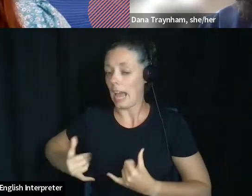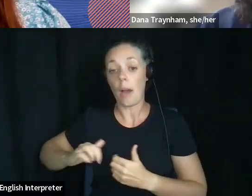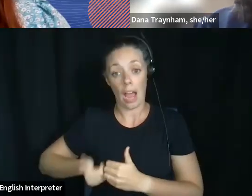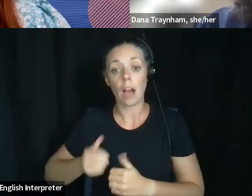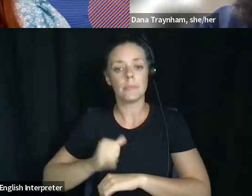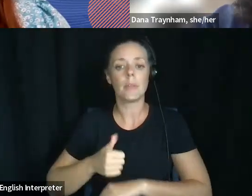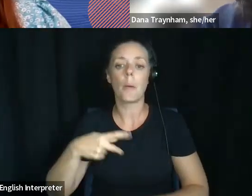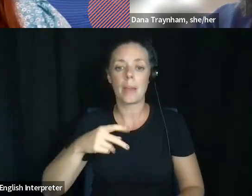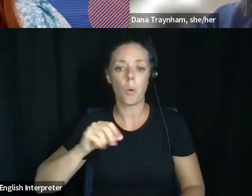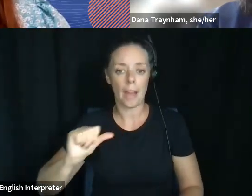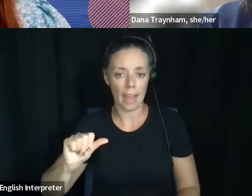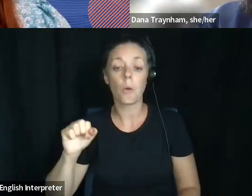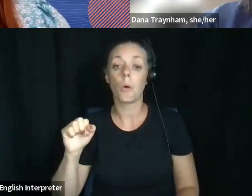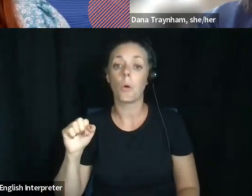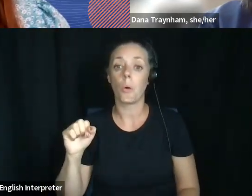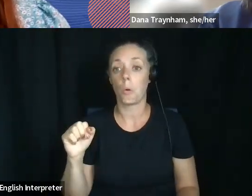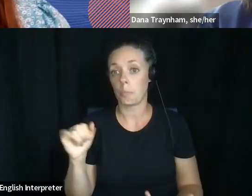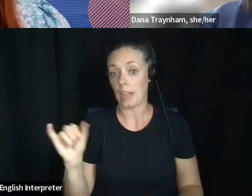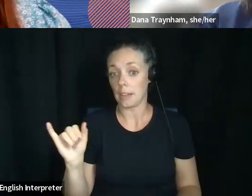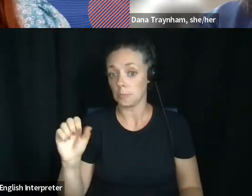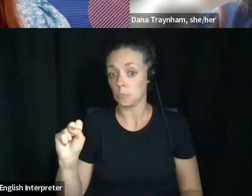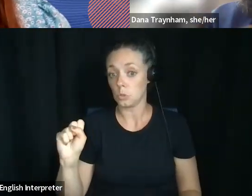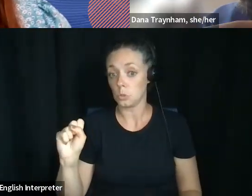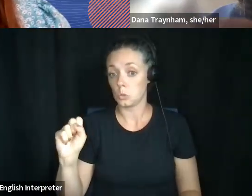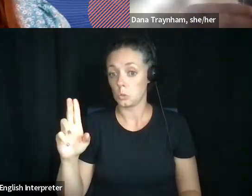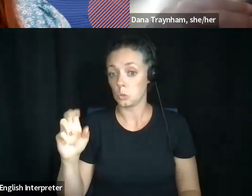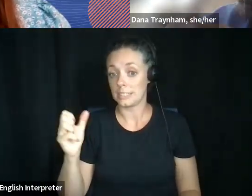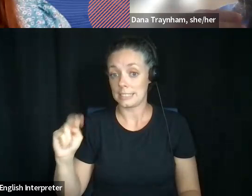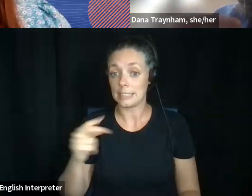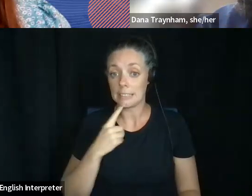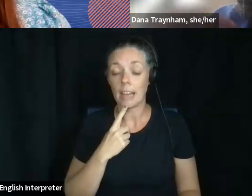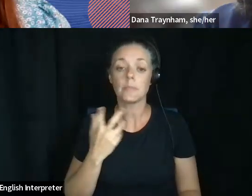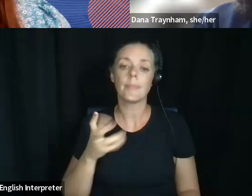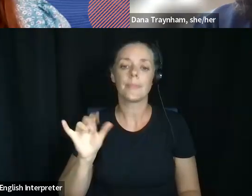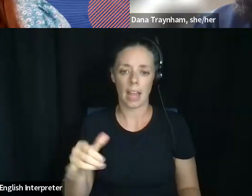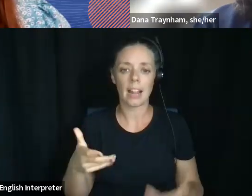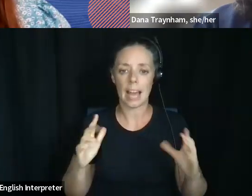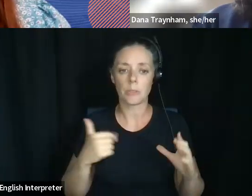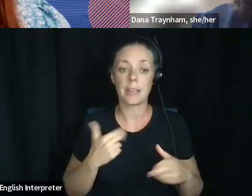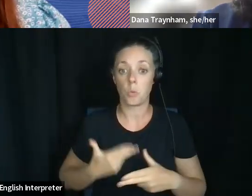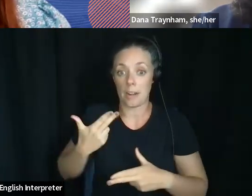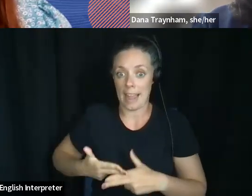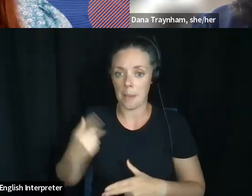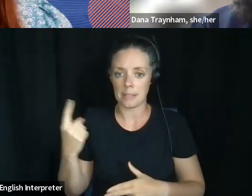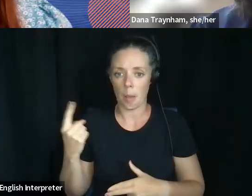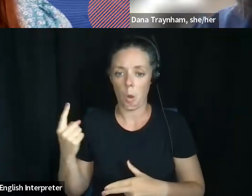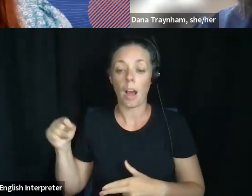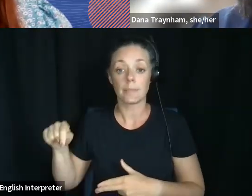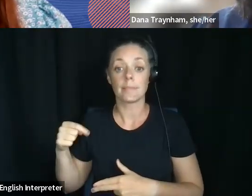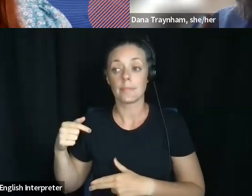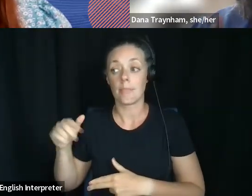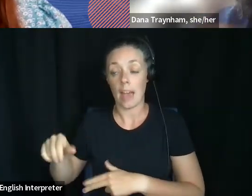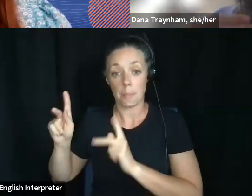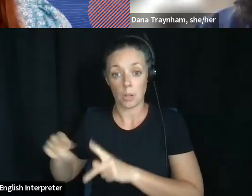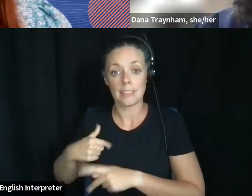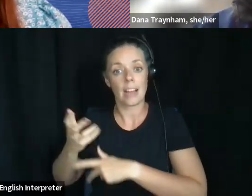attorney or POA, like Susan mentioned. And that allows me to name somebody that I trust, somebody